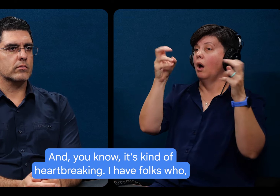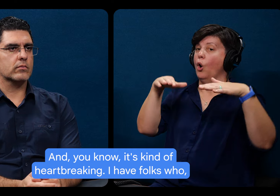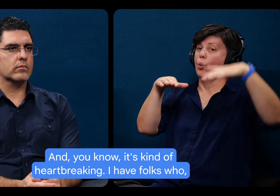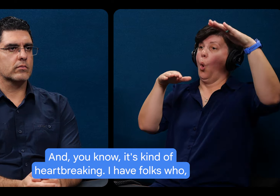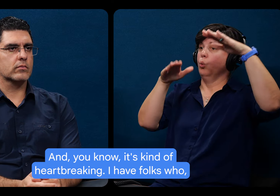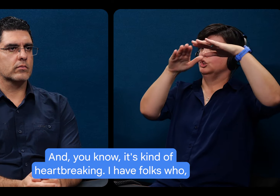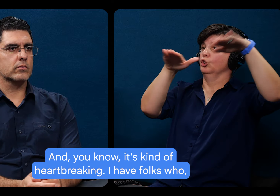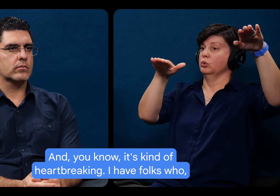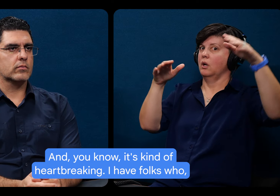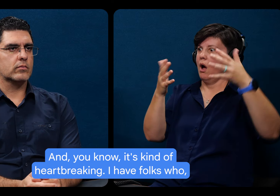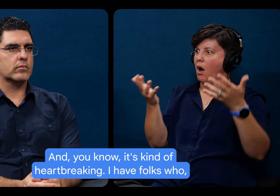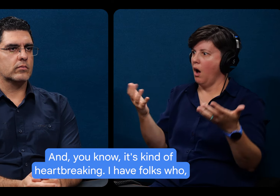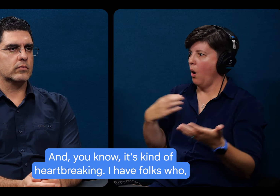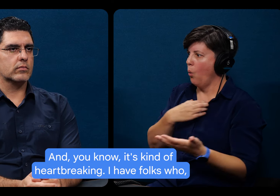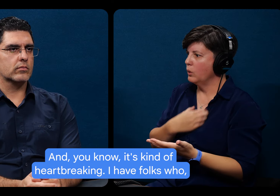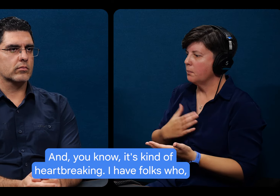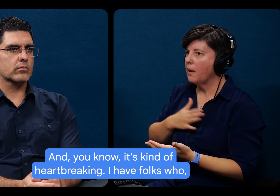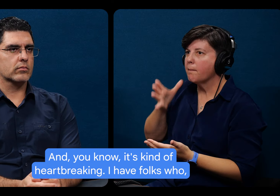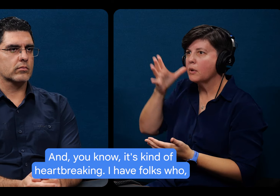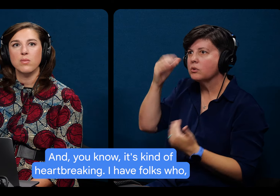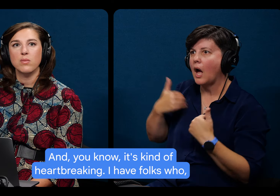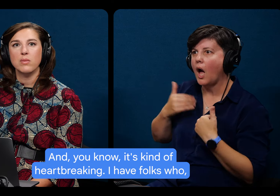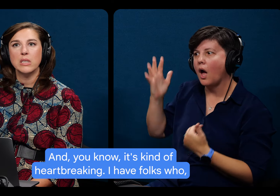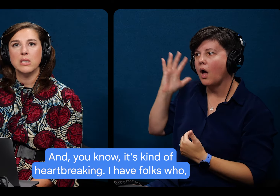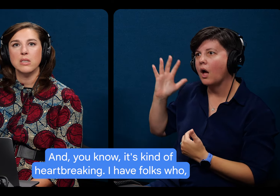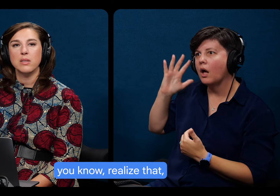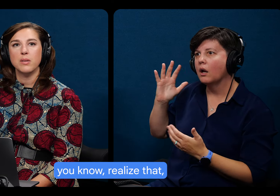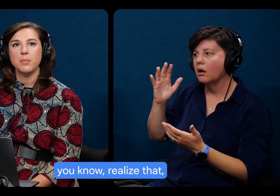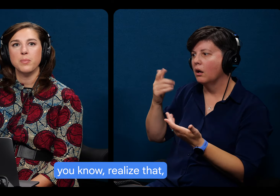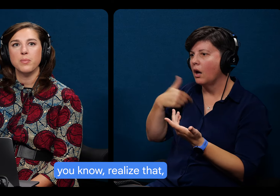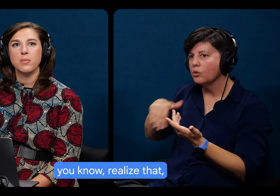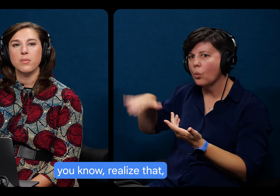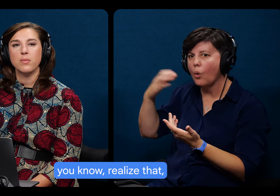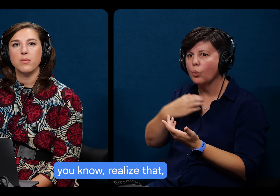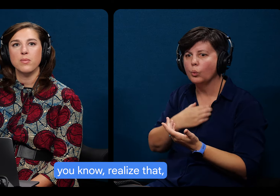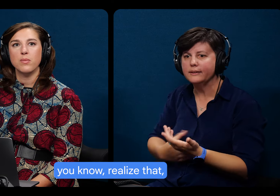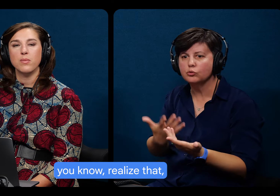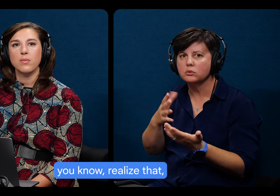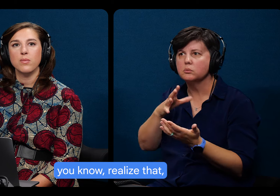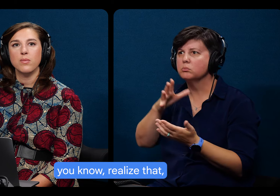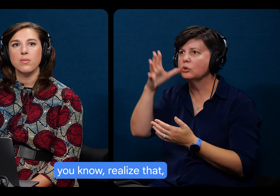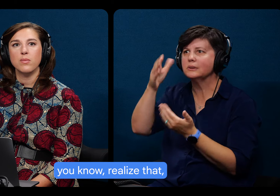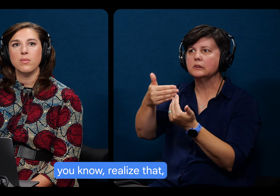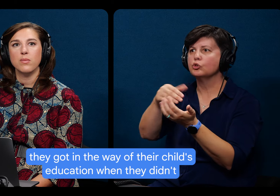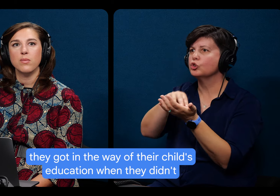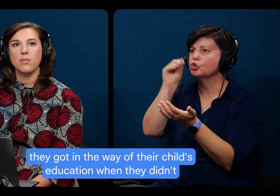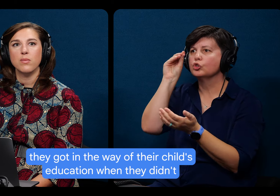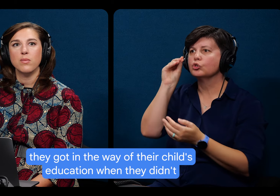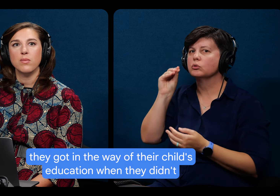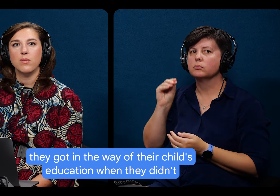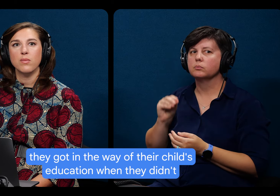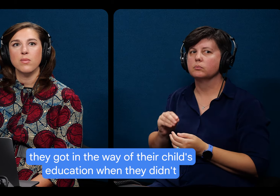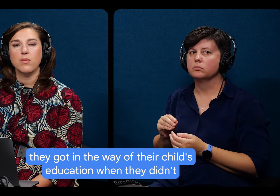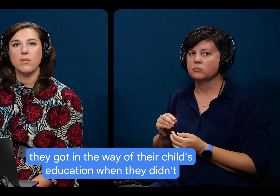you know, it's kind of heartbreaking. I have folks who, you know, realize that they